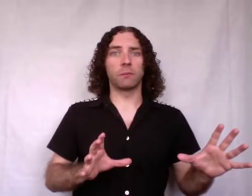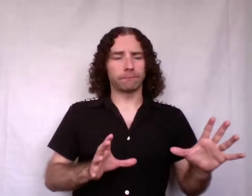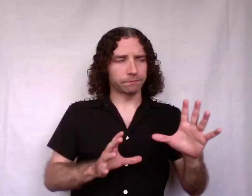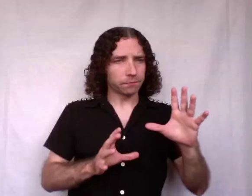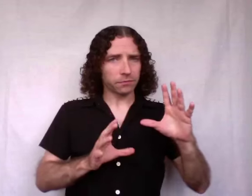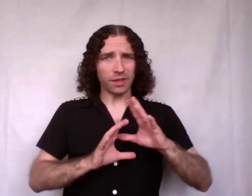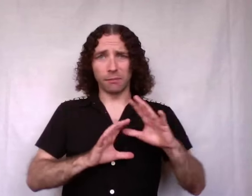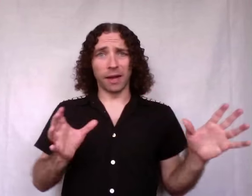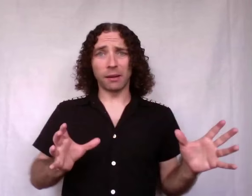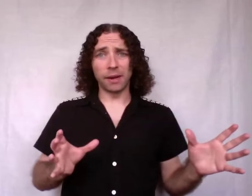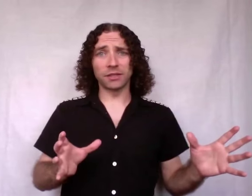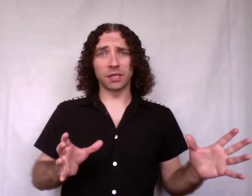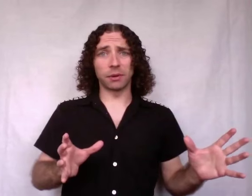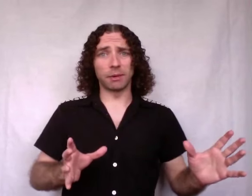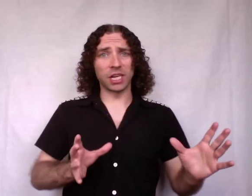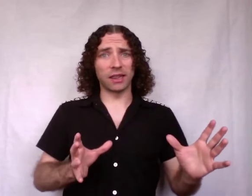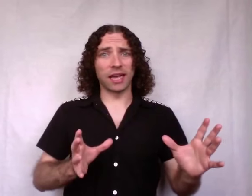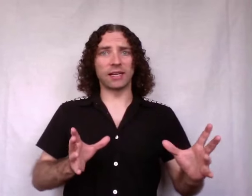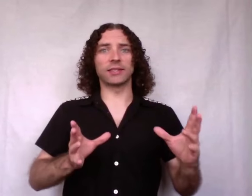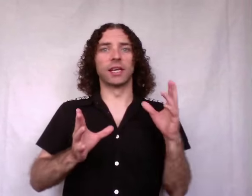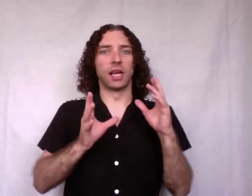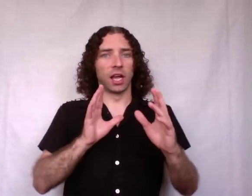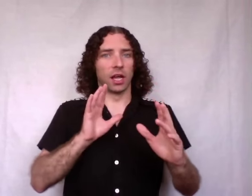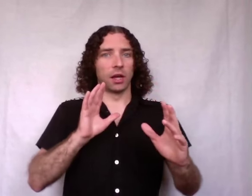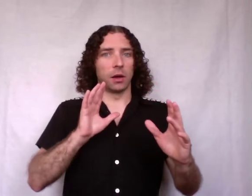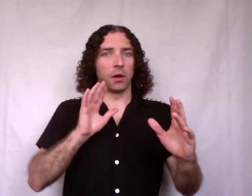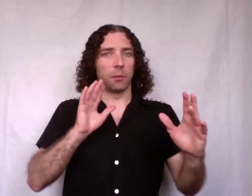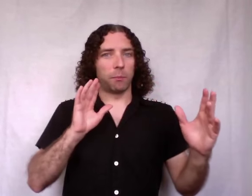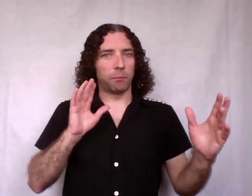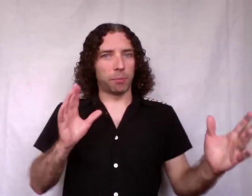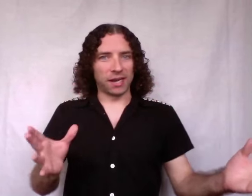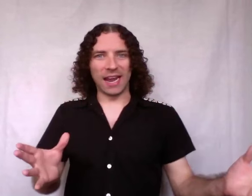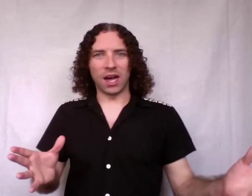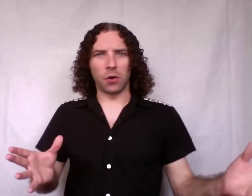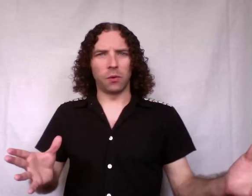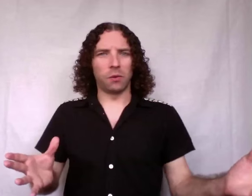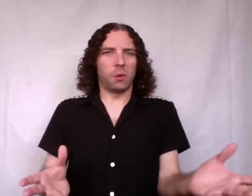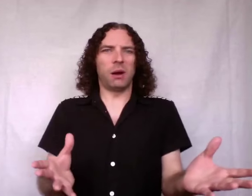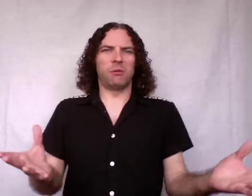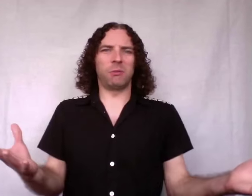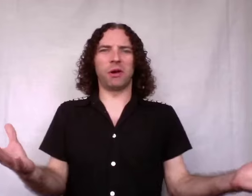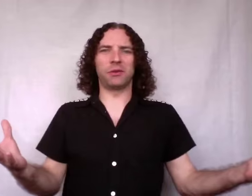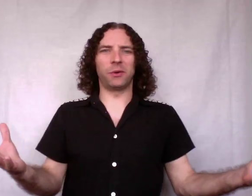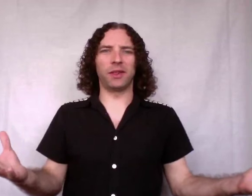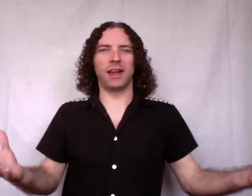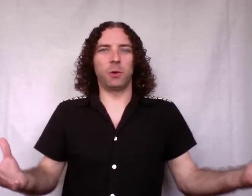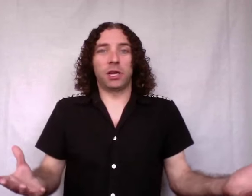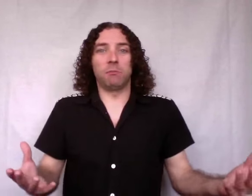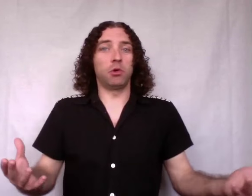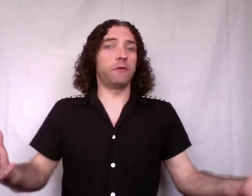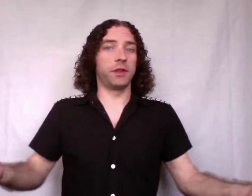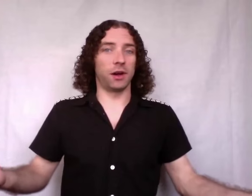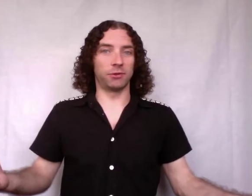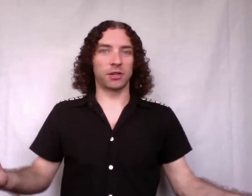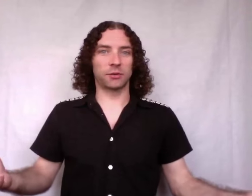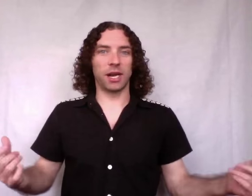by comparison to very much anything else. But now, well, why would we bother doing that? We can move the objects, right?